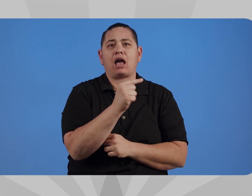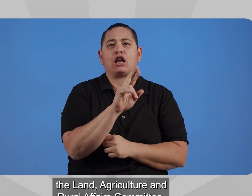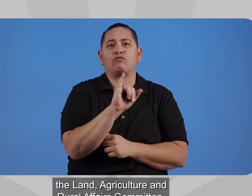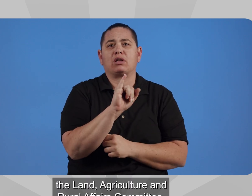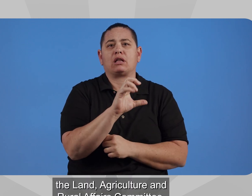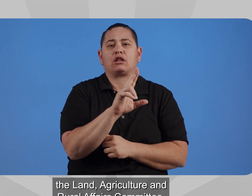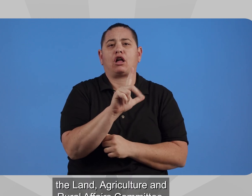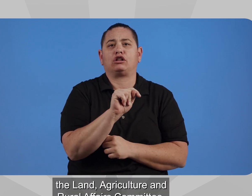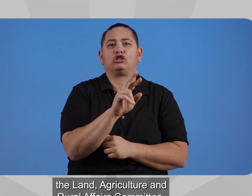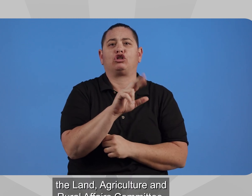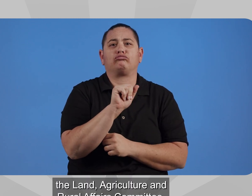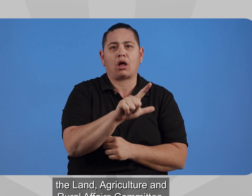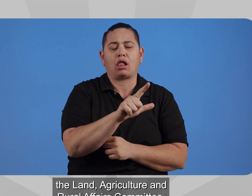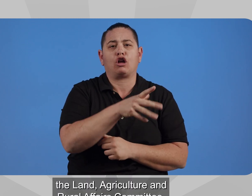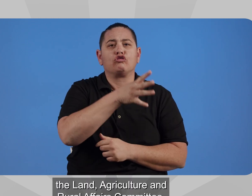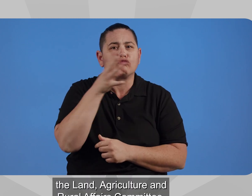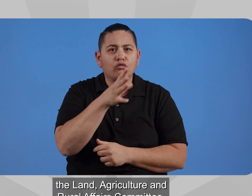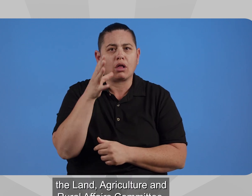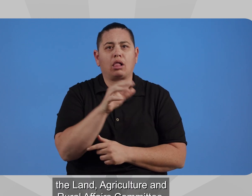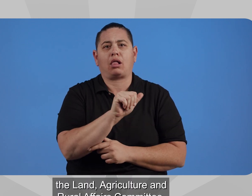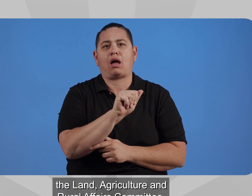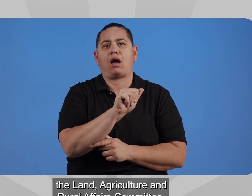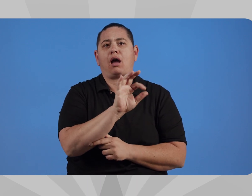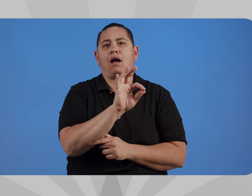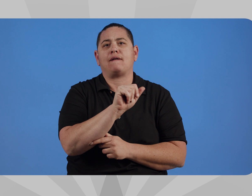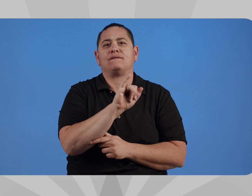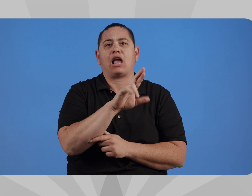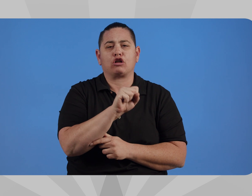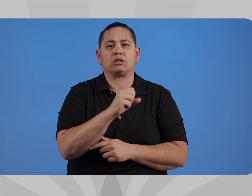the Land, Agriculture, and Rural Affairs Committee,